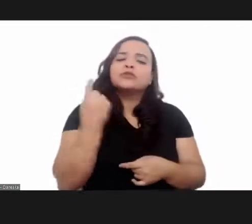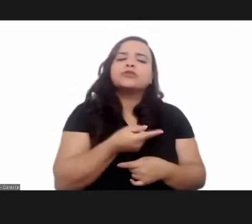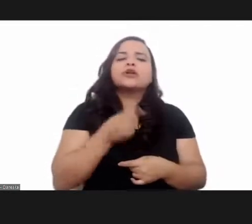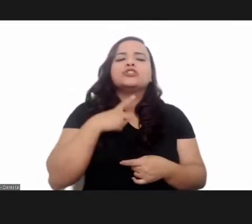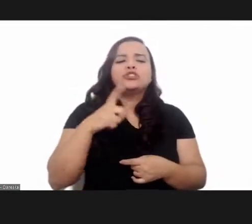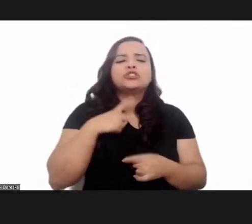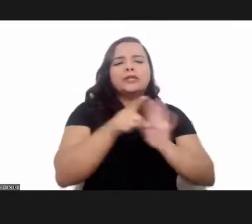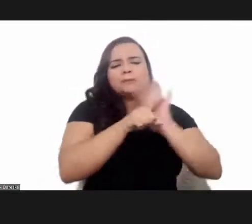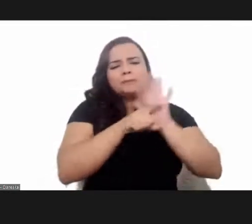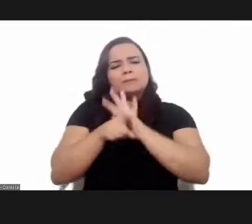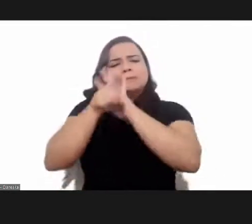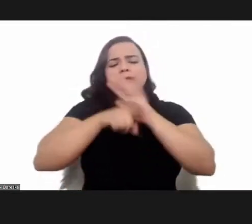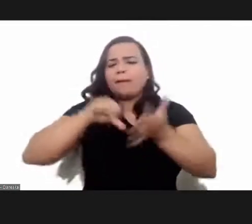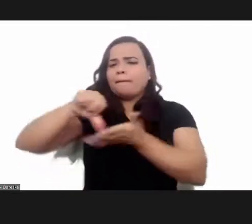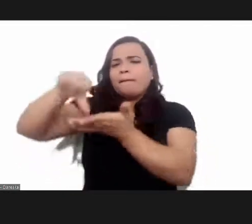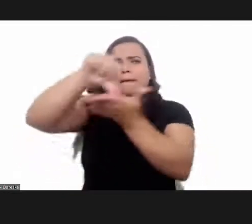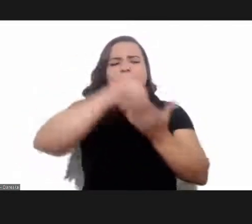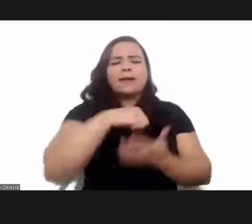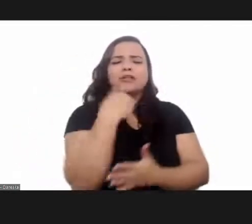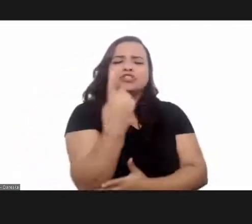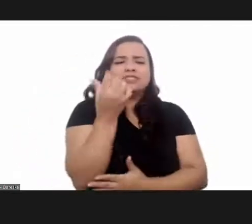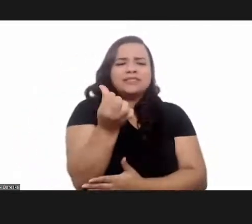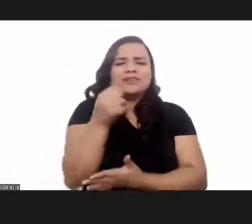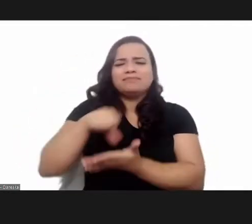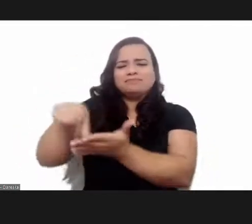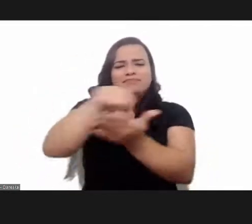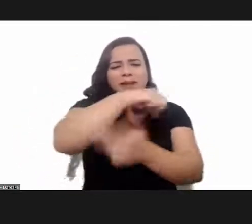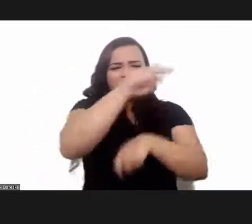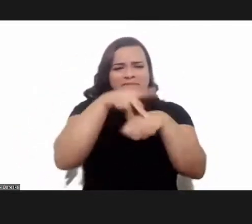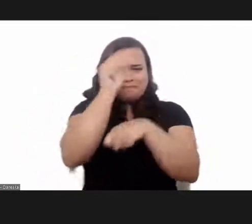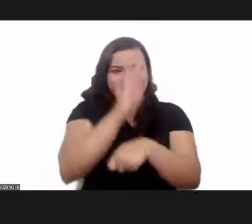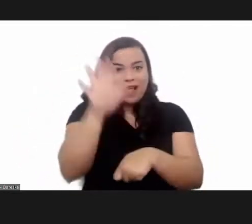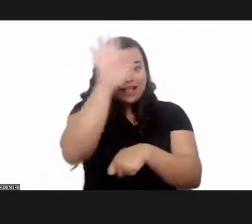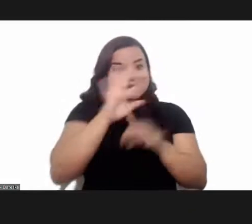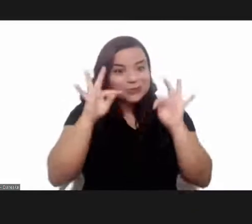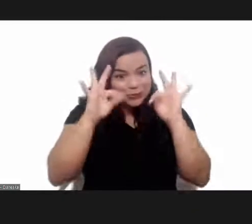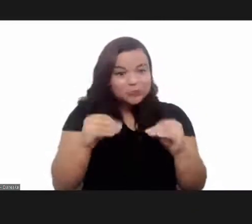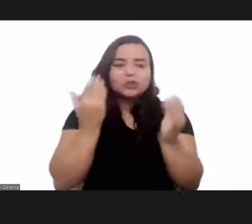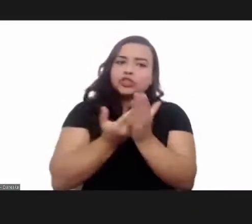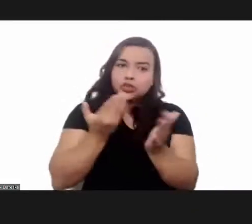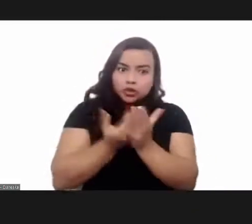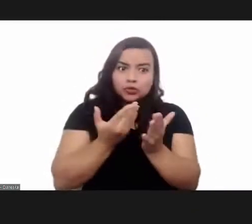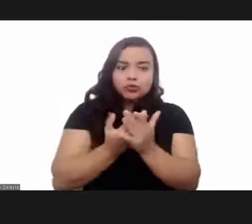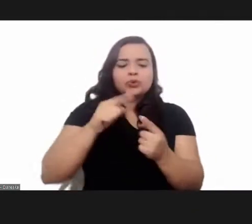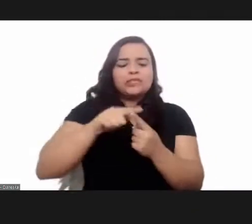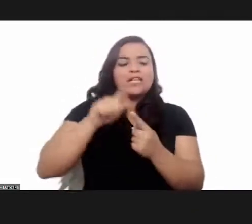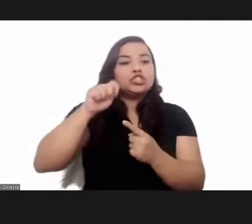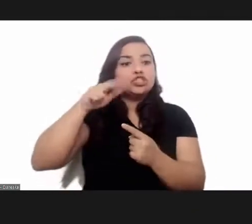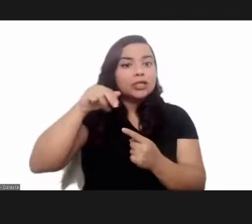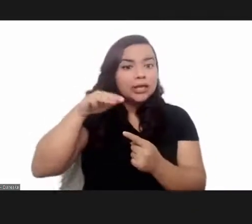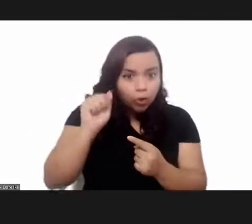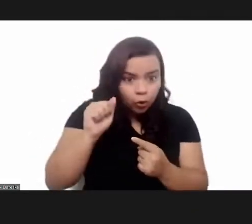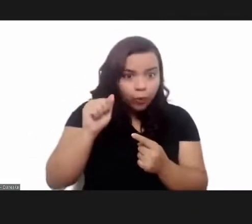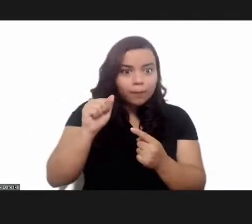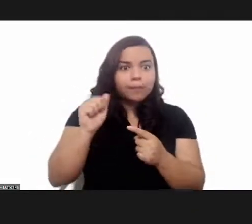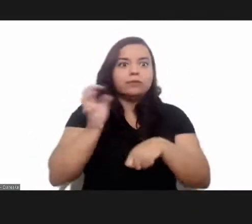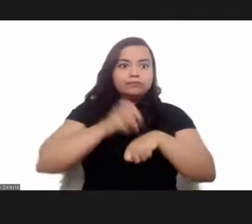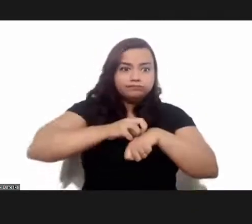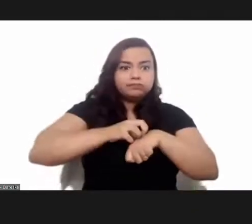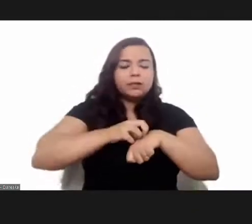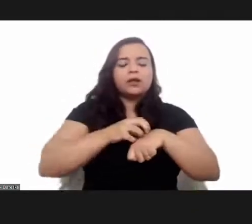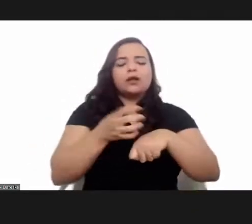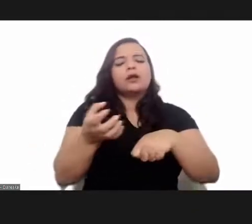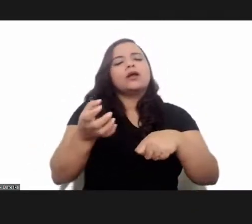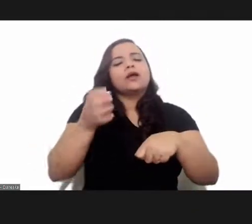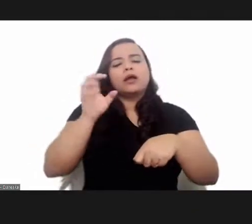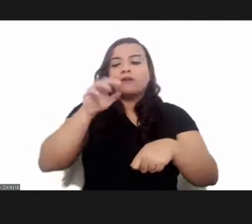scattered across the 16 units of Fiocruz around Brazil. Aspects ranging from the parasite genome and